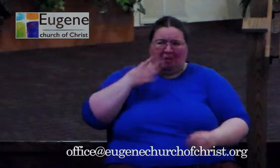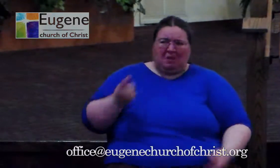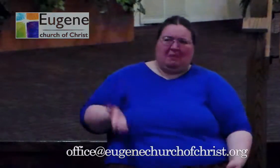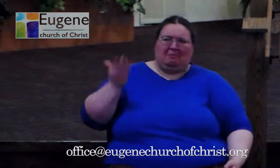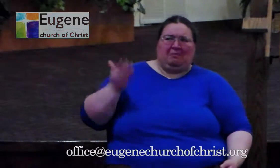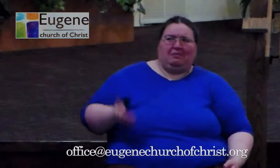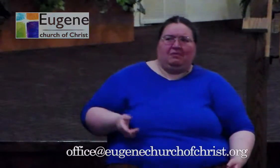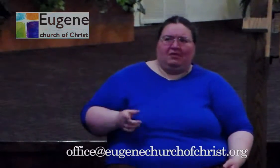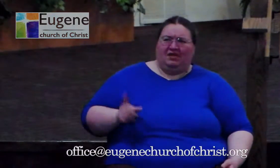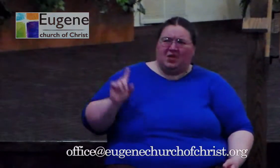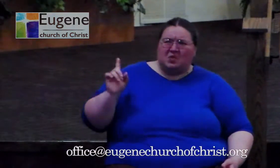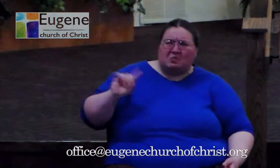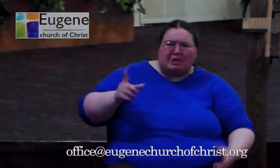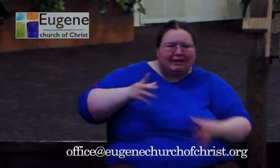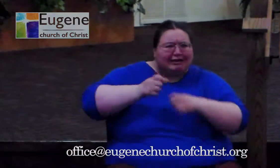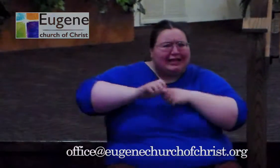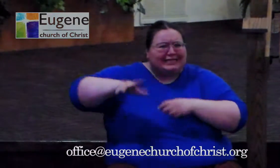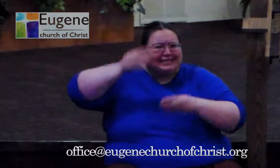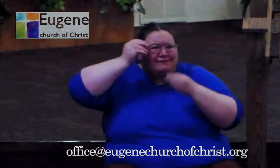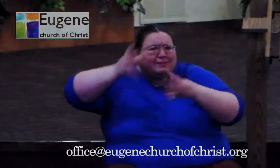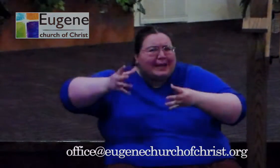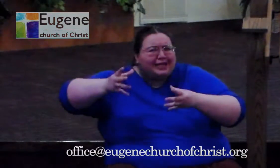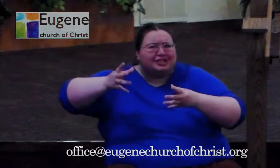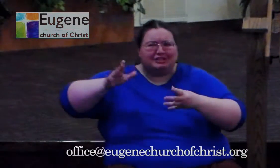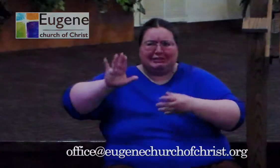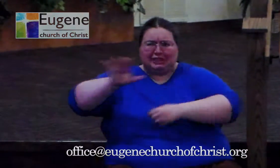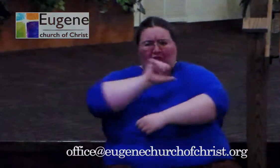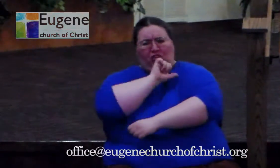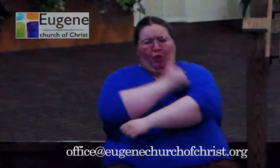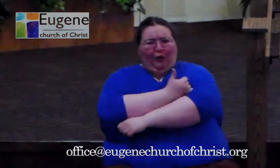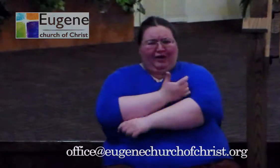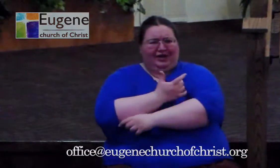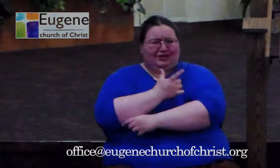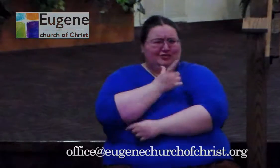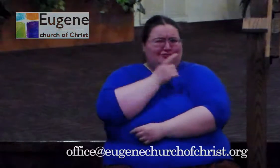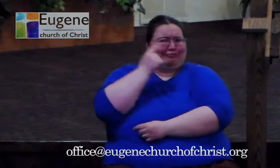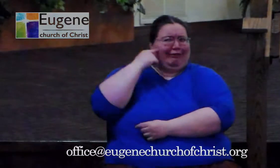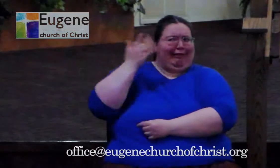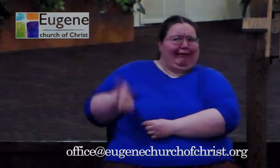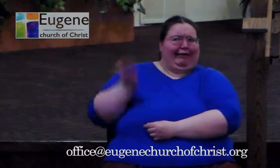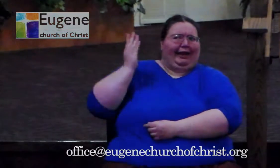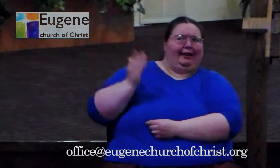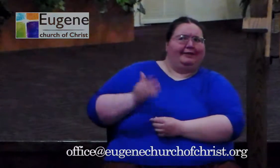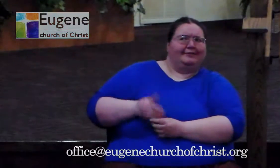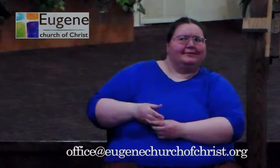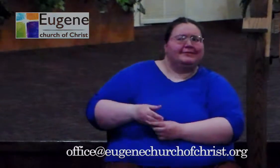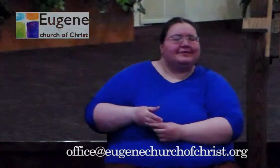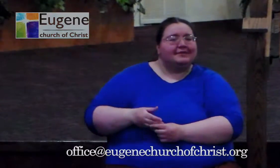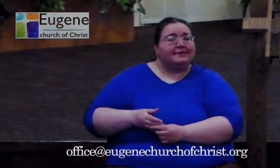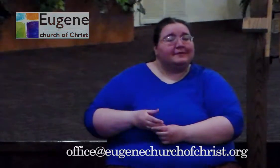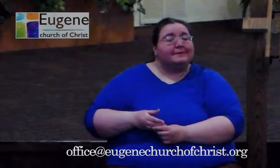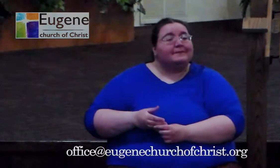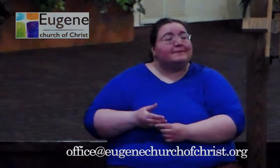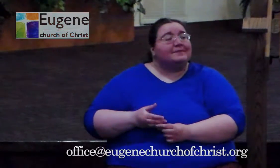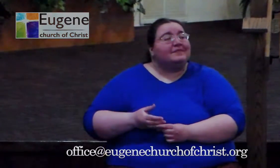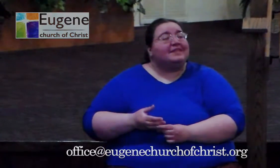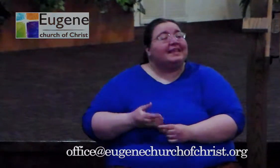this information? Where does he get this authority? Who does he think he is? And if you have never in life experienced this,